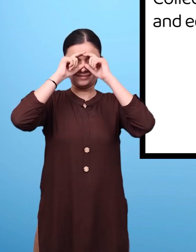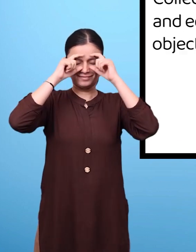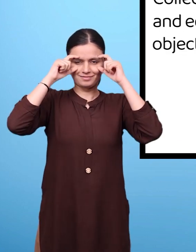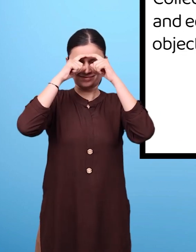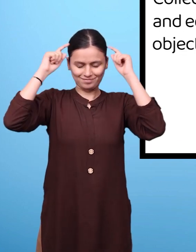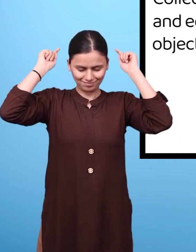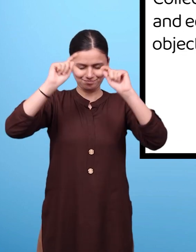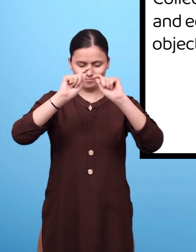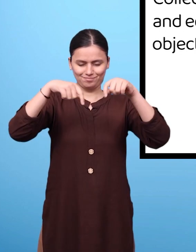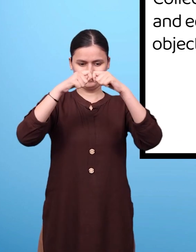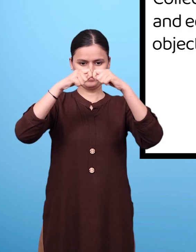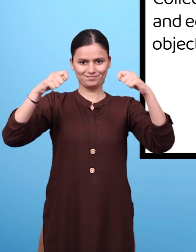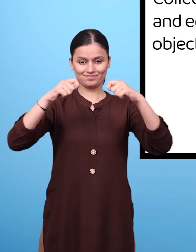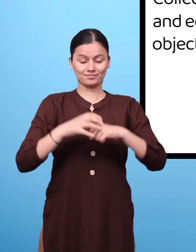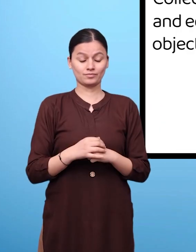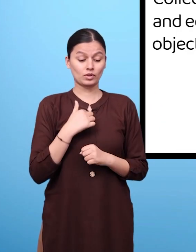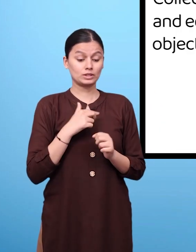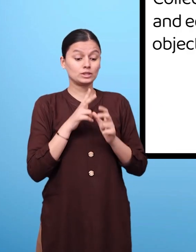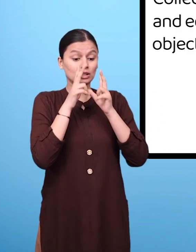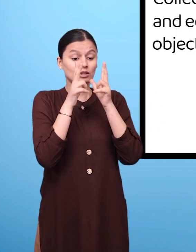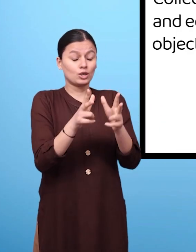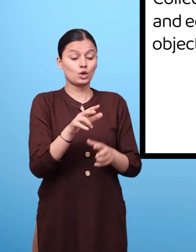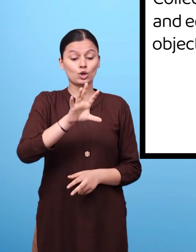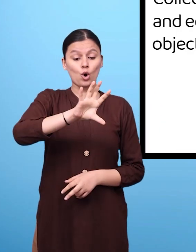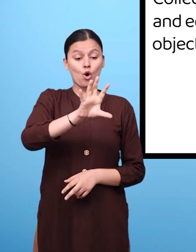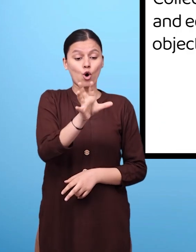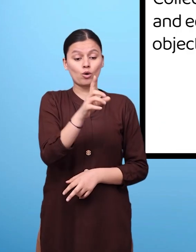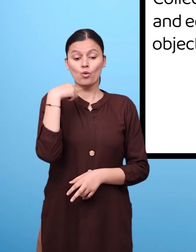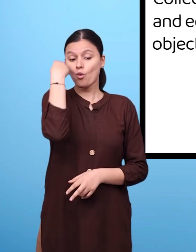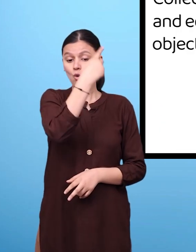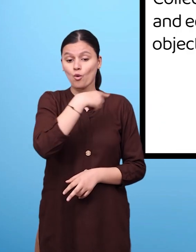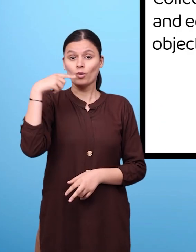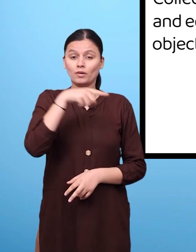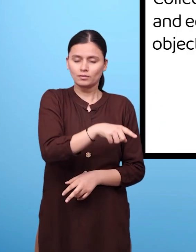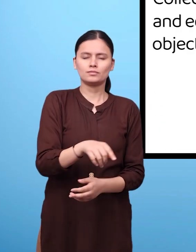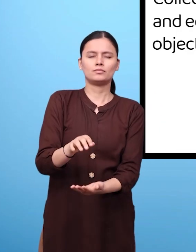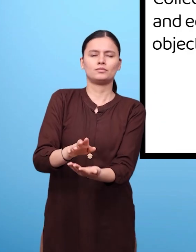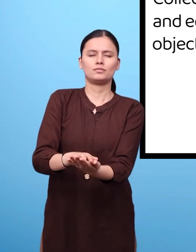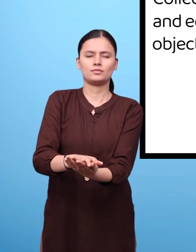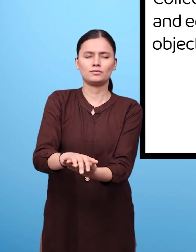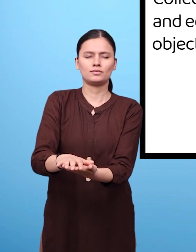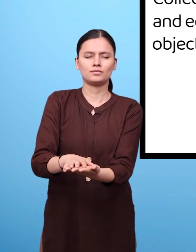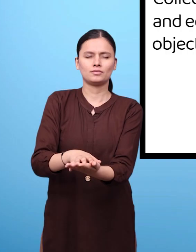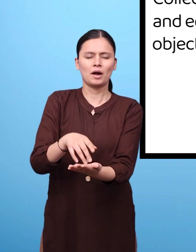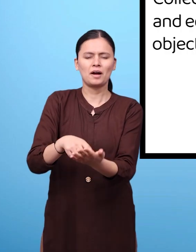Blindfold the child and ask them to pick an object as per the details given by other children.